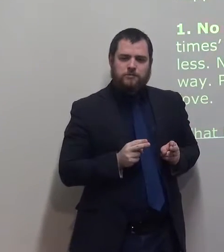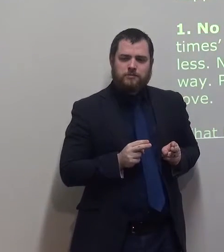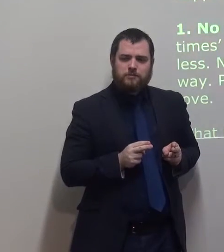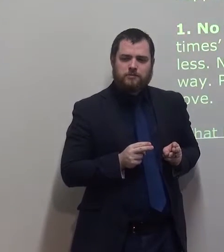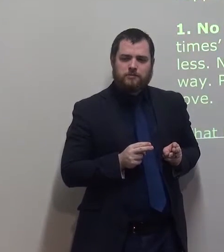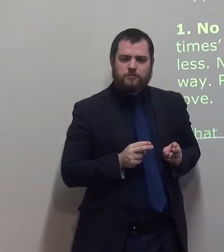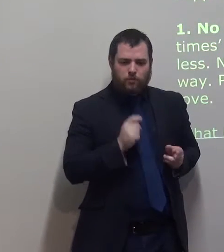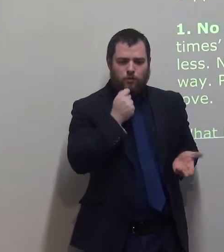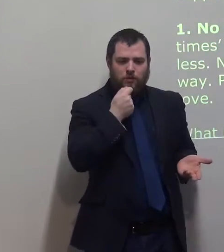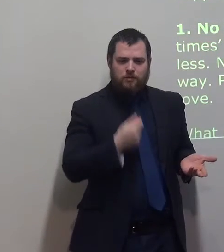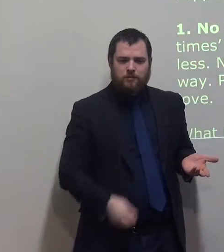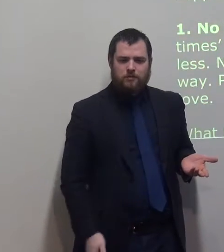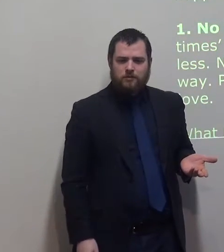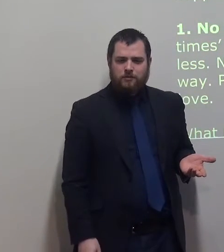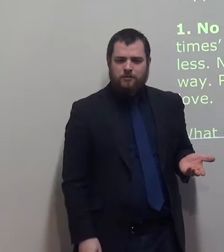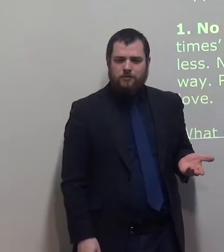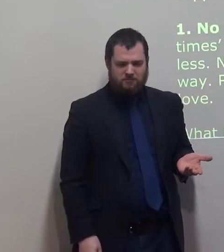No one will love in a real way.